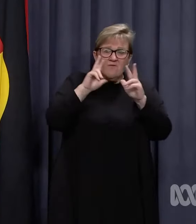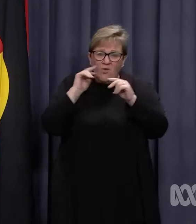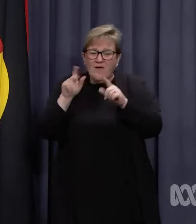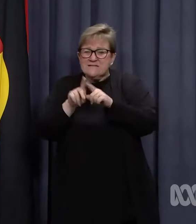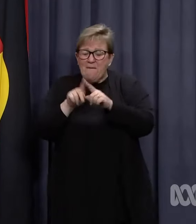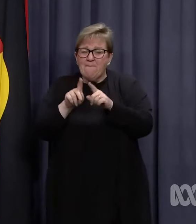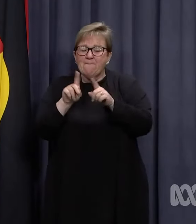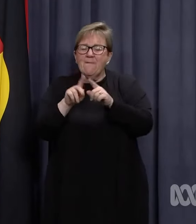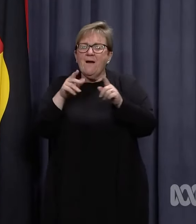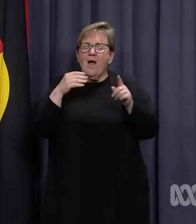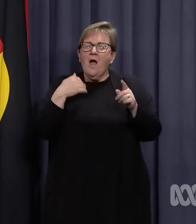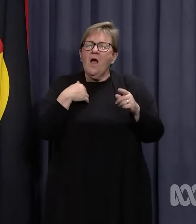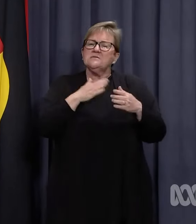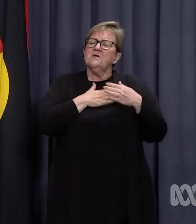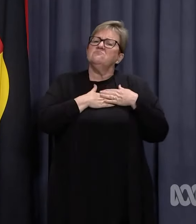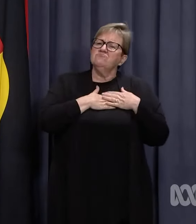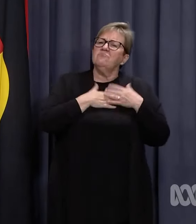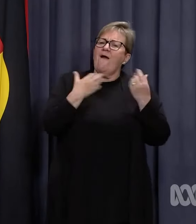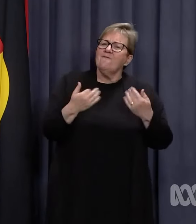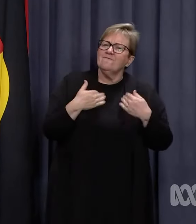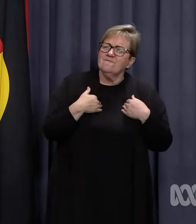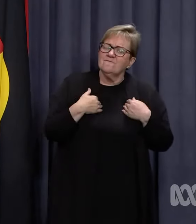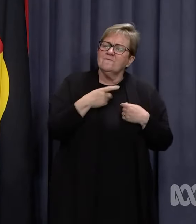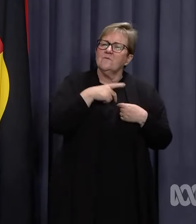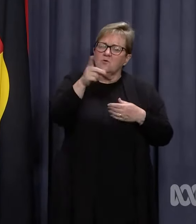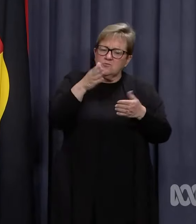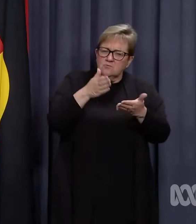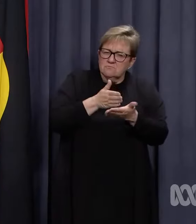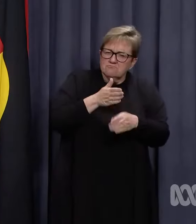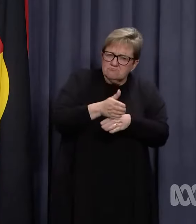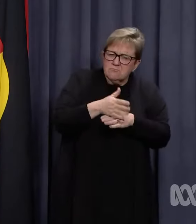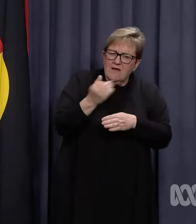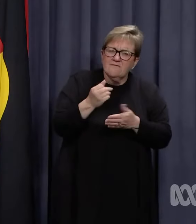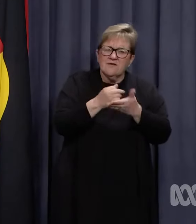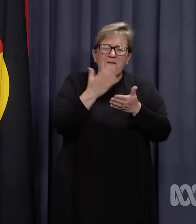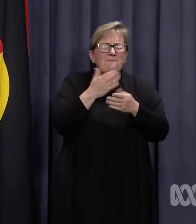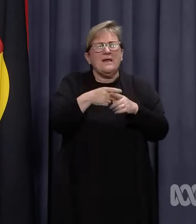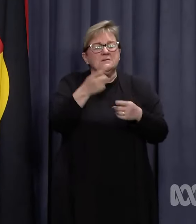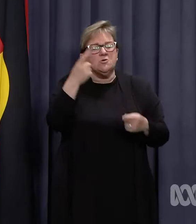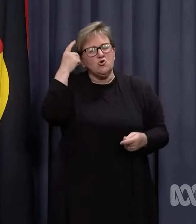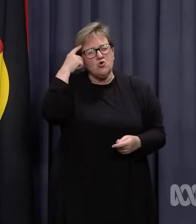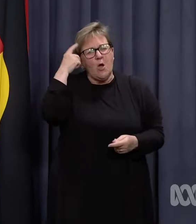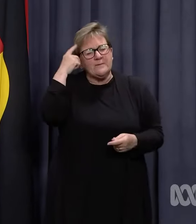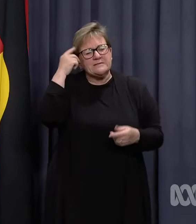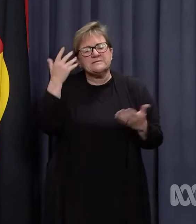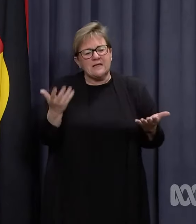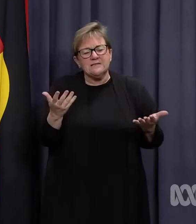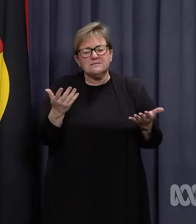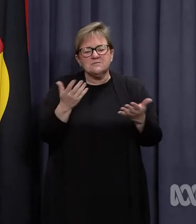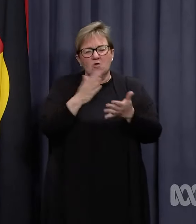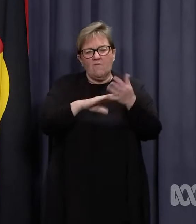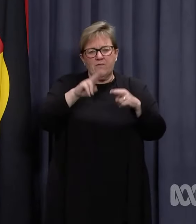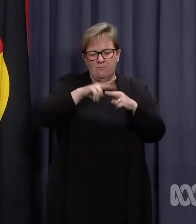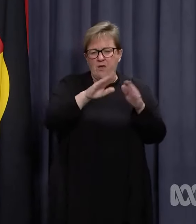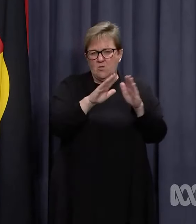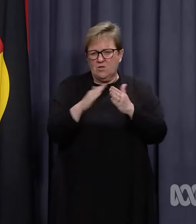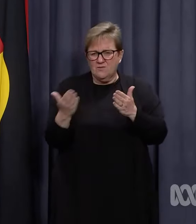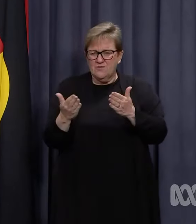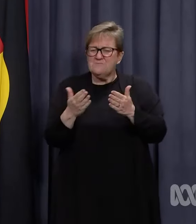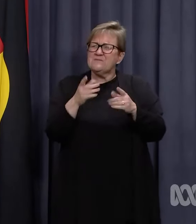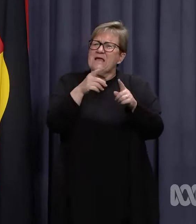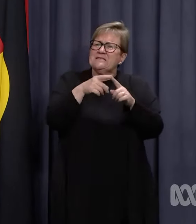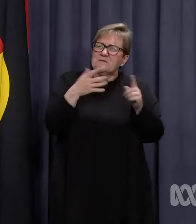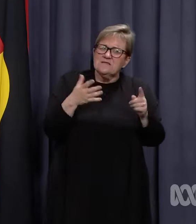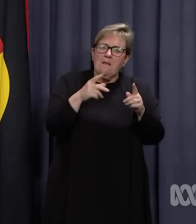I continue to be heartened by the efforts and support and, frankly, the common sense of the parent community and, in